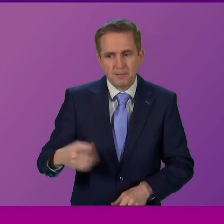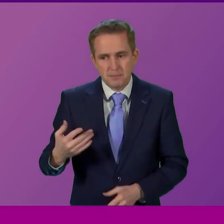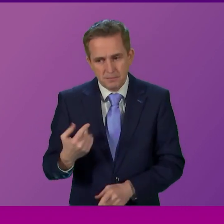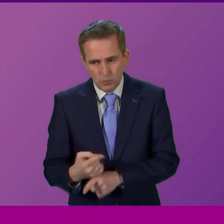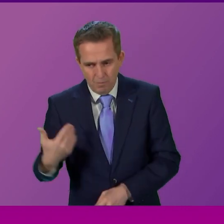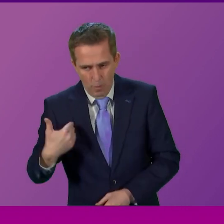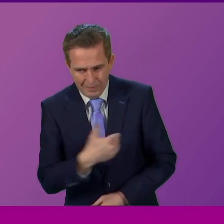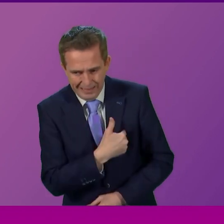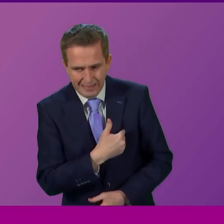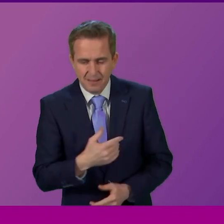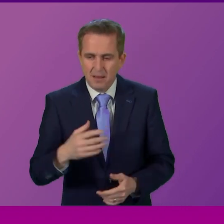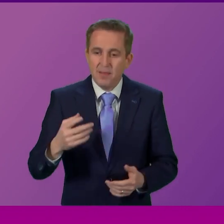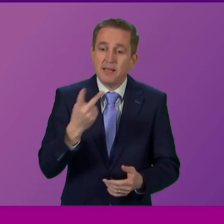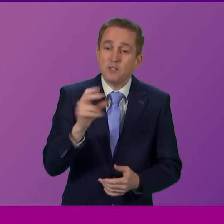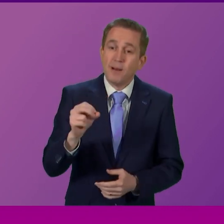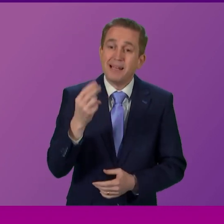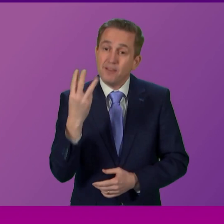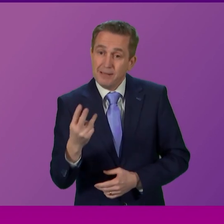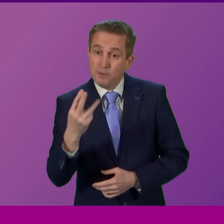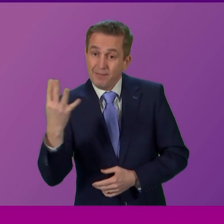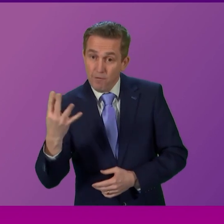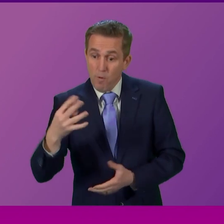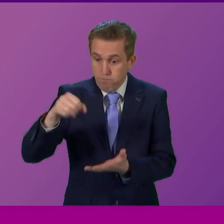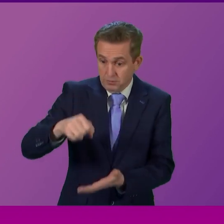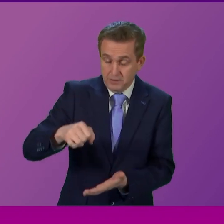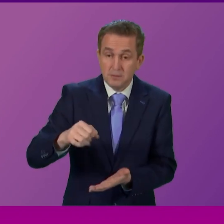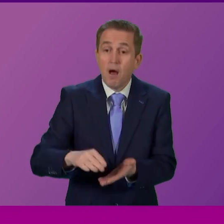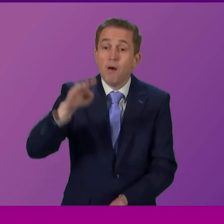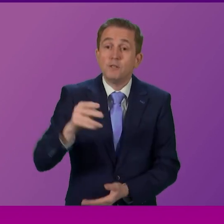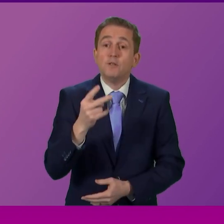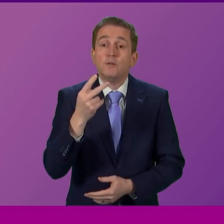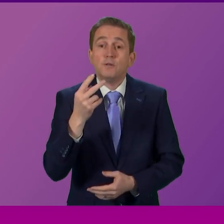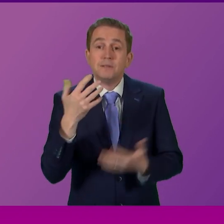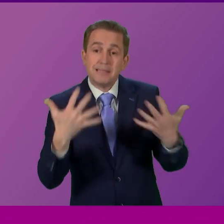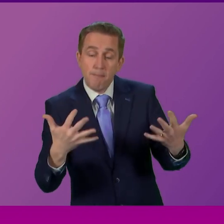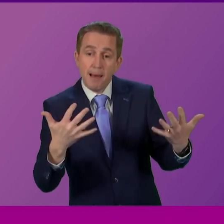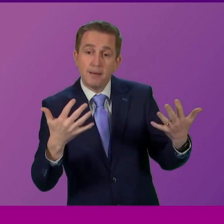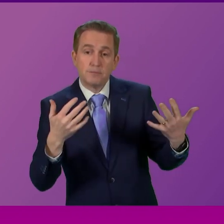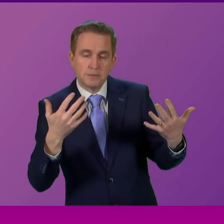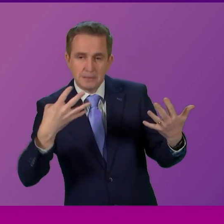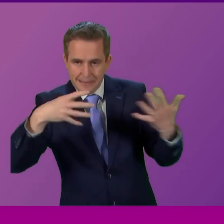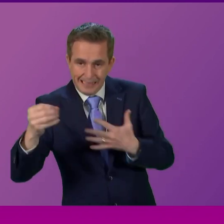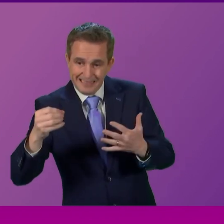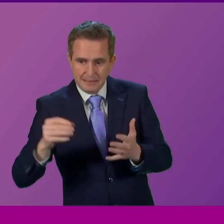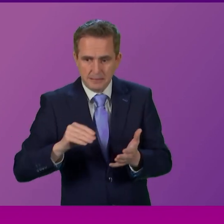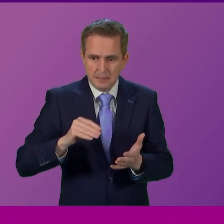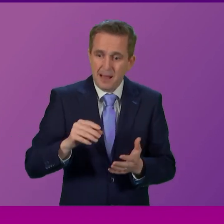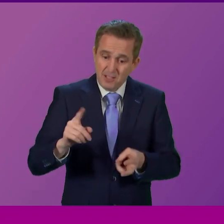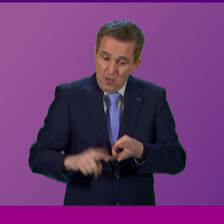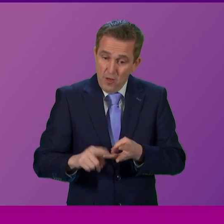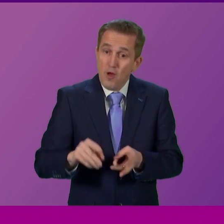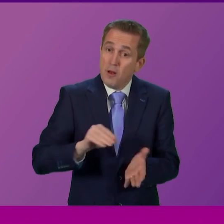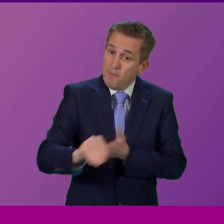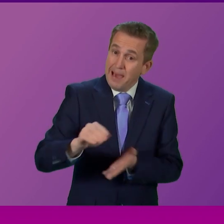23-24 budget has an uplift of £10.90 that is the third pay rise in the time that I've been cabinet secretary